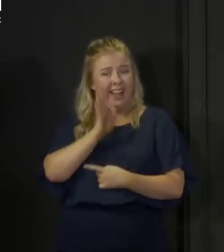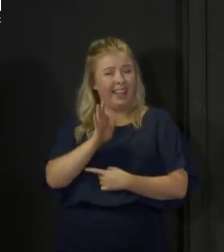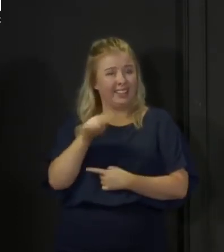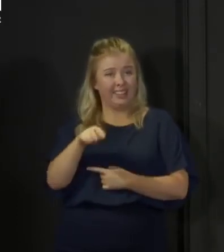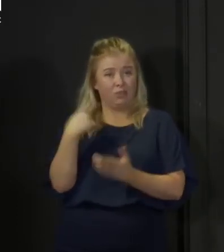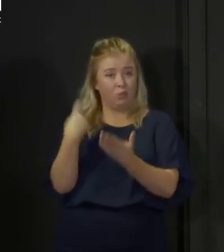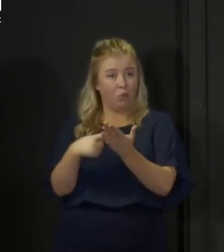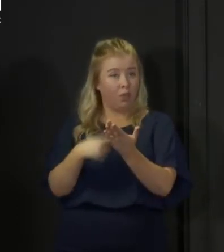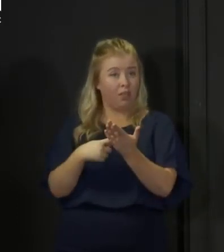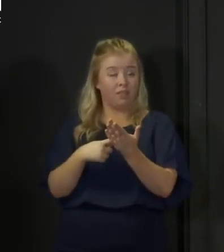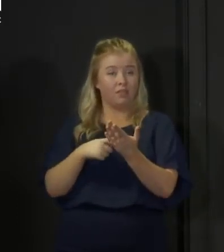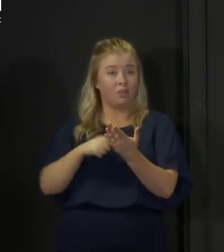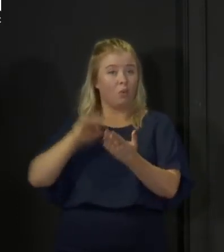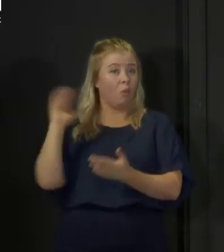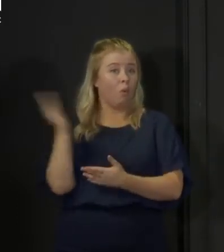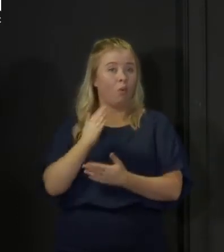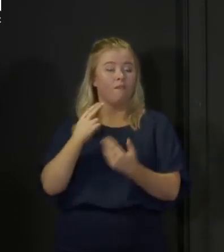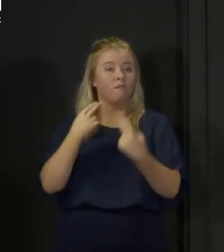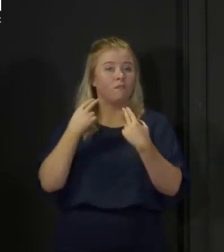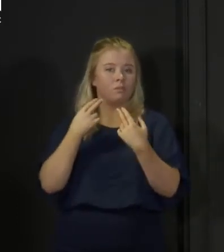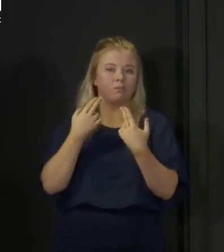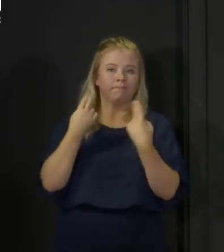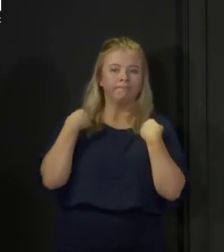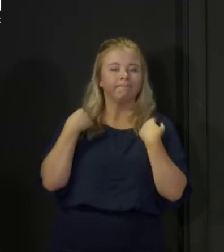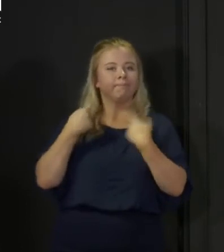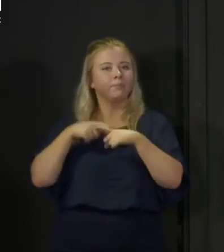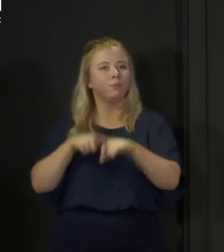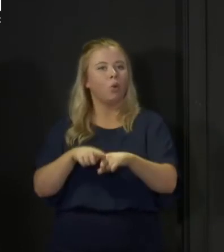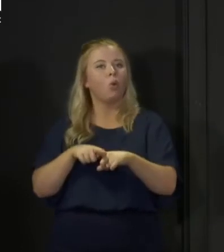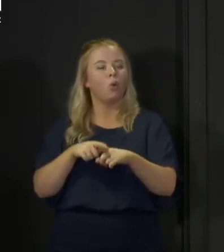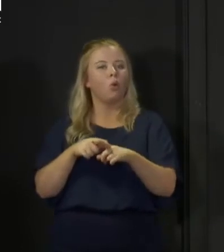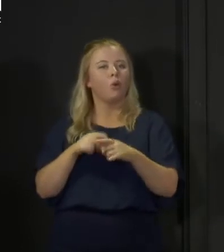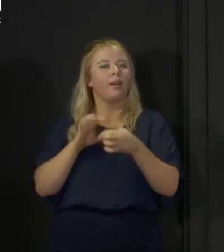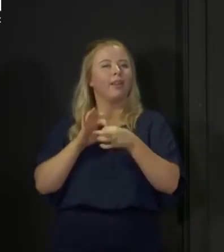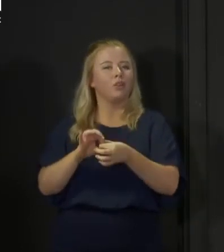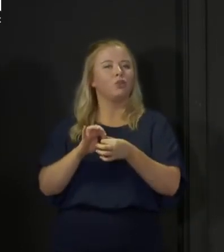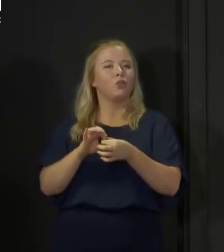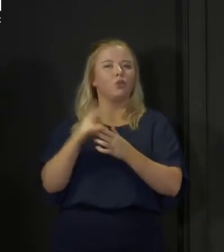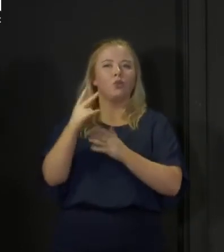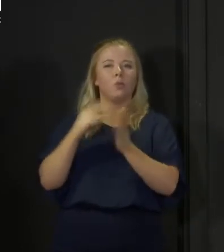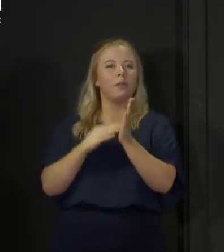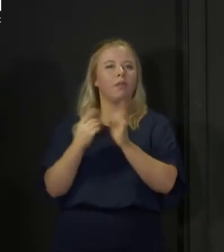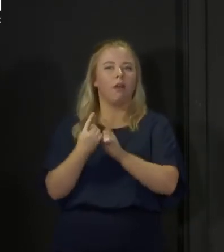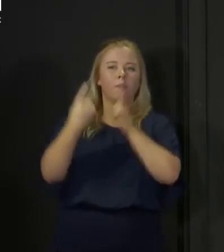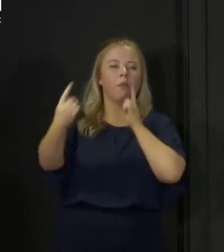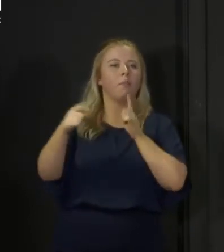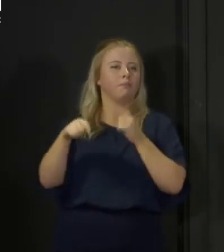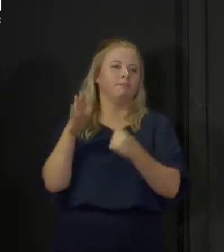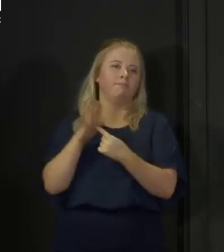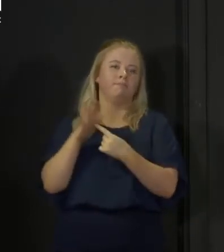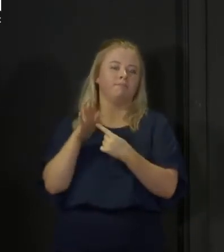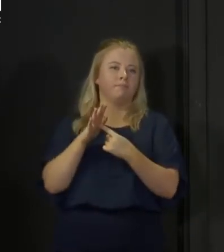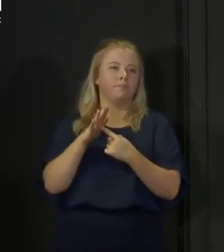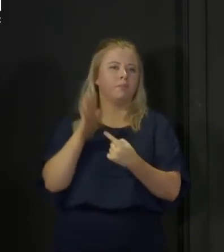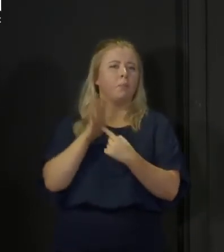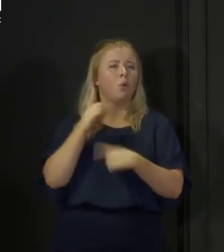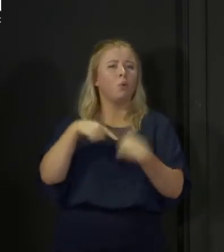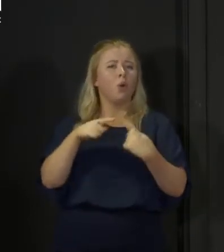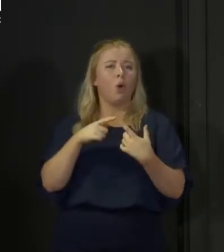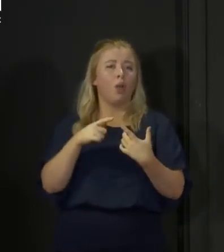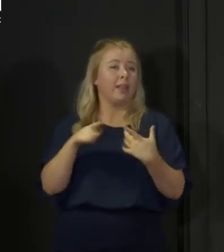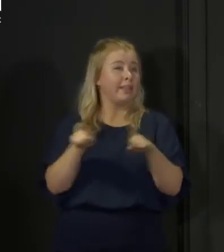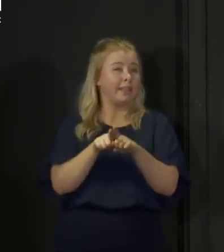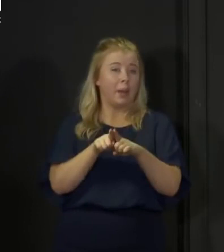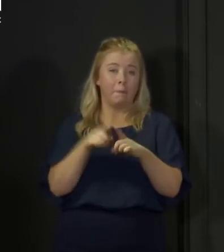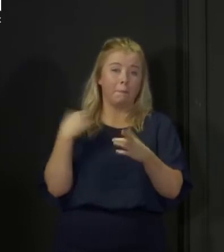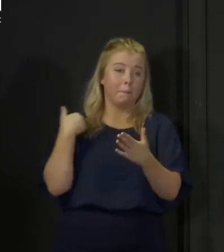every one of us to do around physical distancing, etc. So, you know, it's really important that we all, just as we've all come to